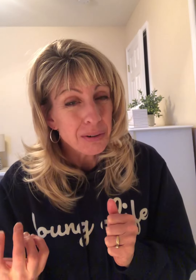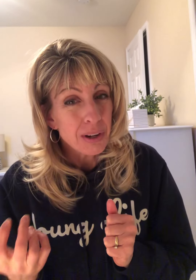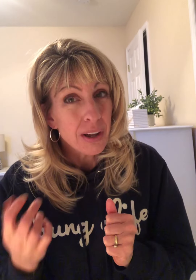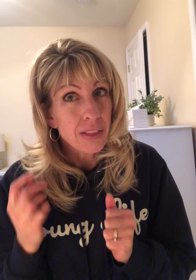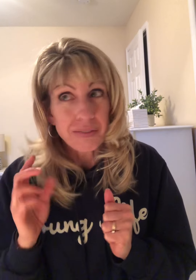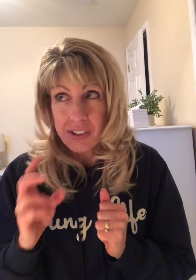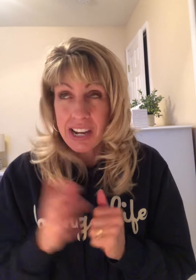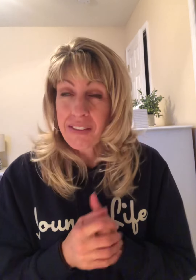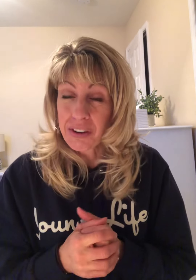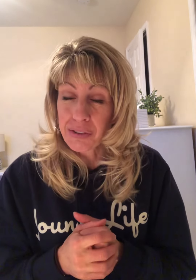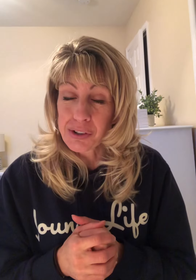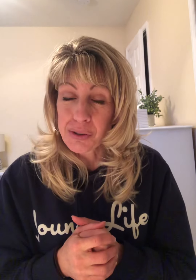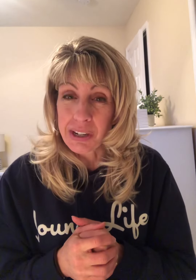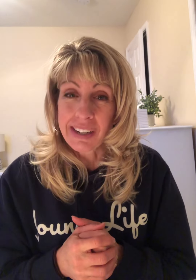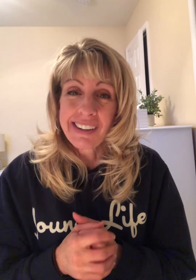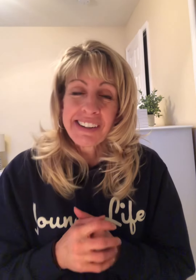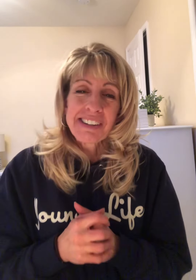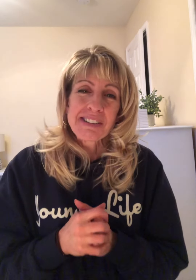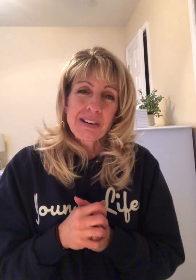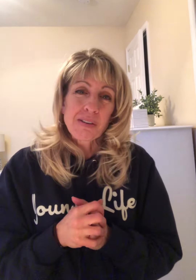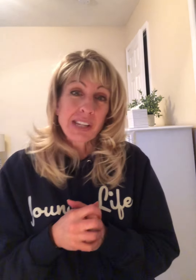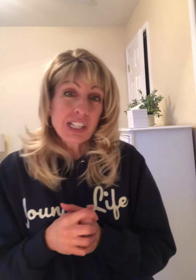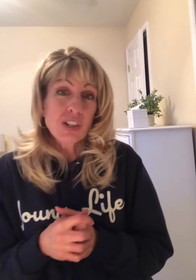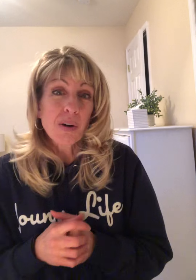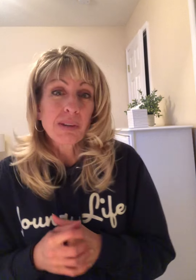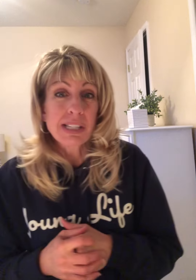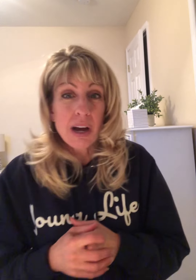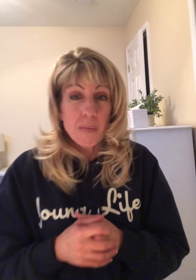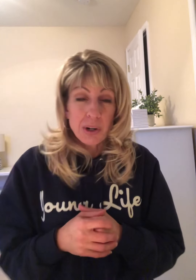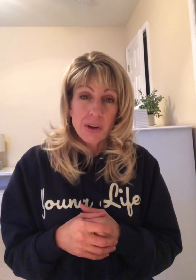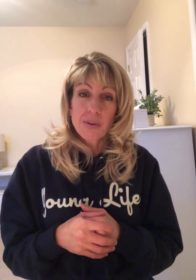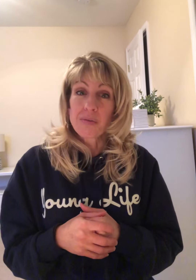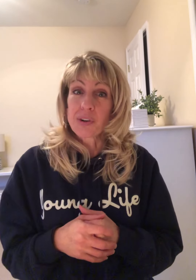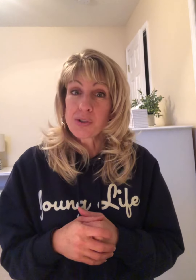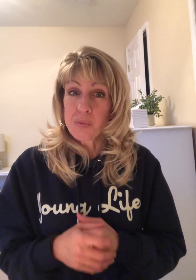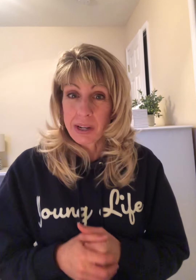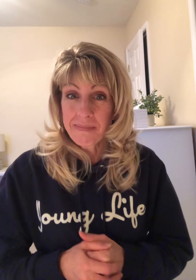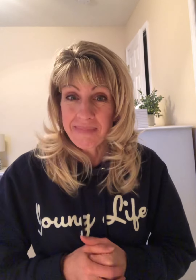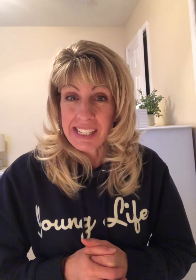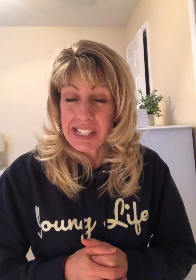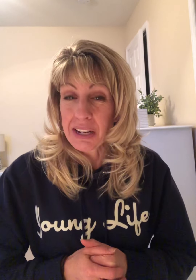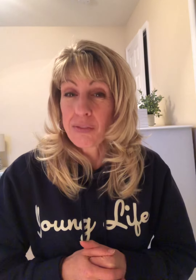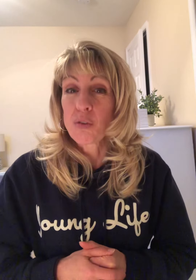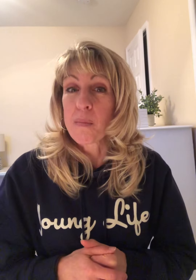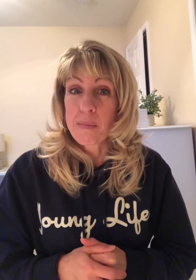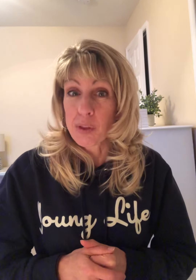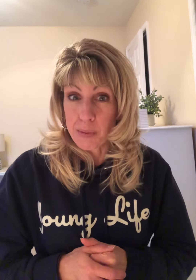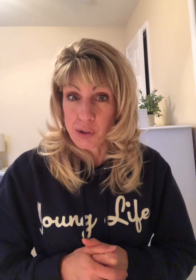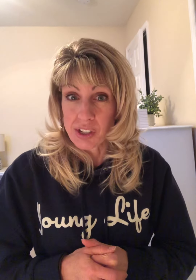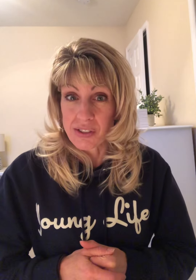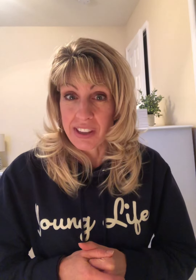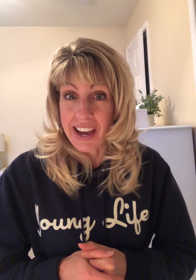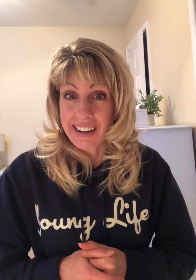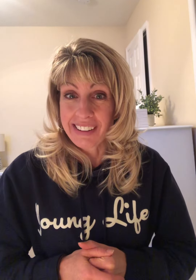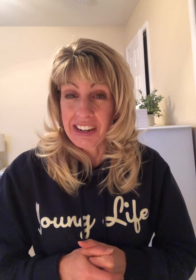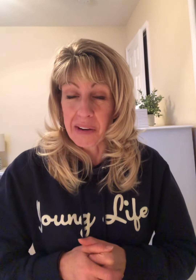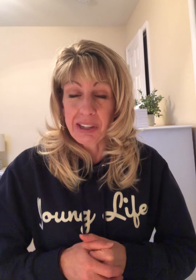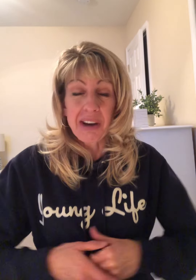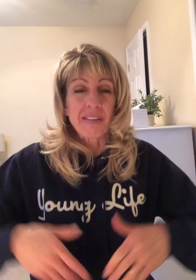the first half of verse 3. So let's start with Psalm 100 verse 1 and see if you remember the motions for that. Here we go.